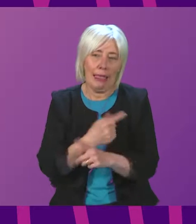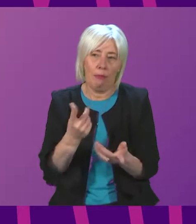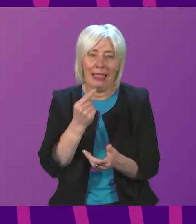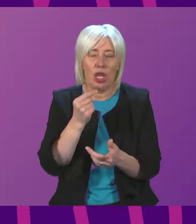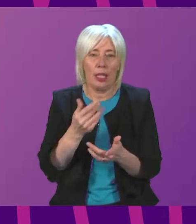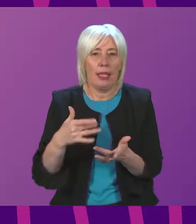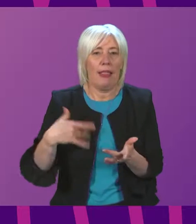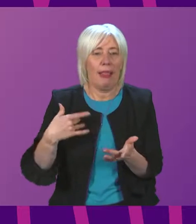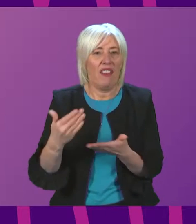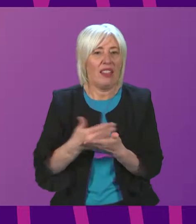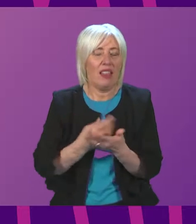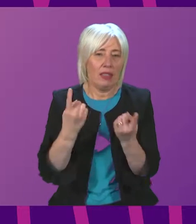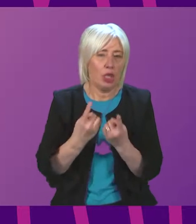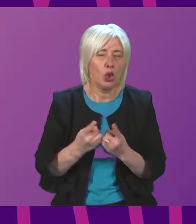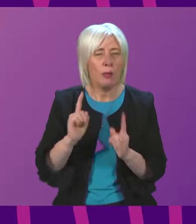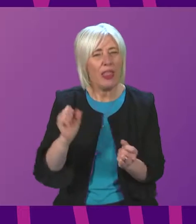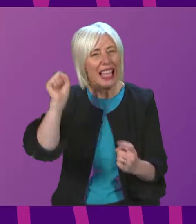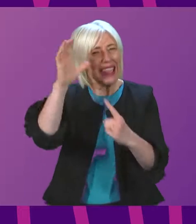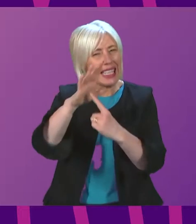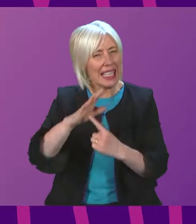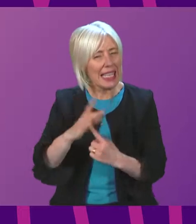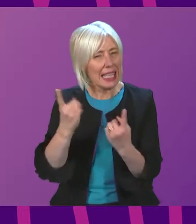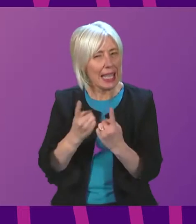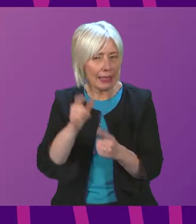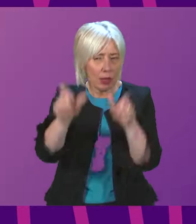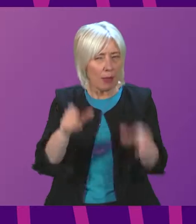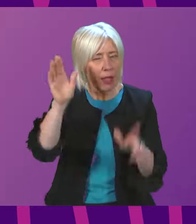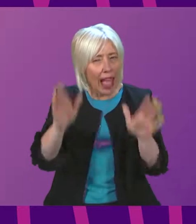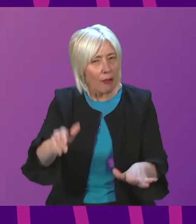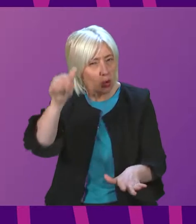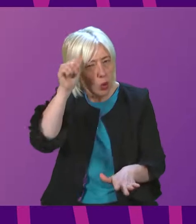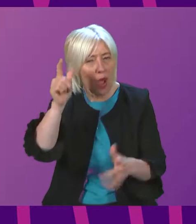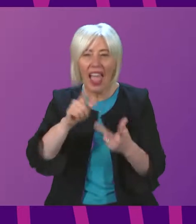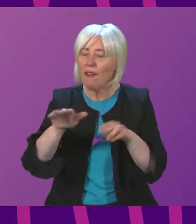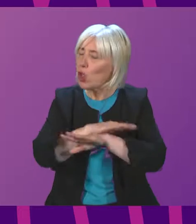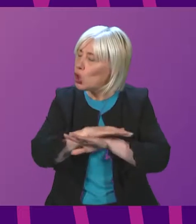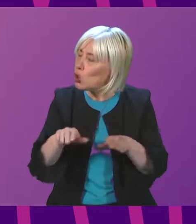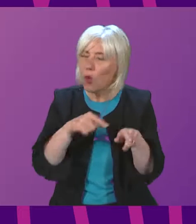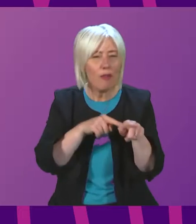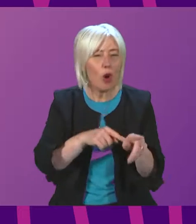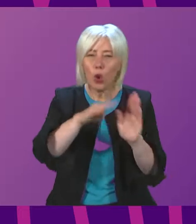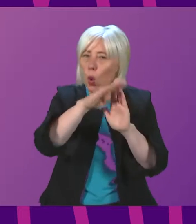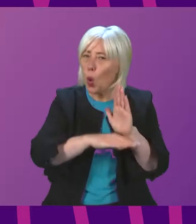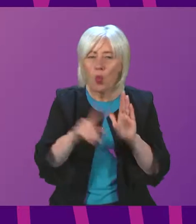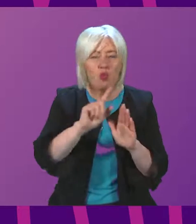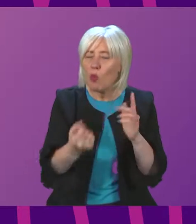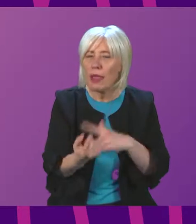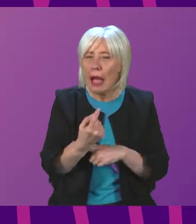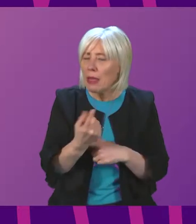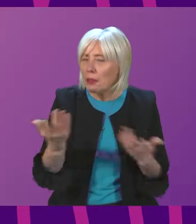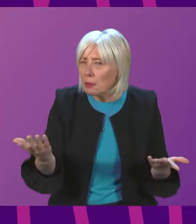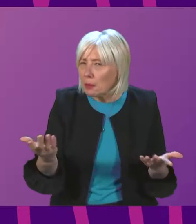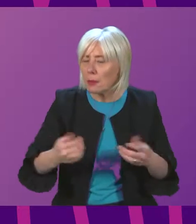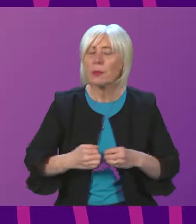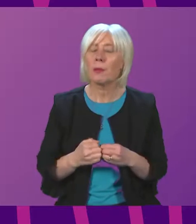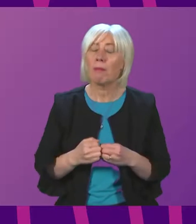What are the key issues that people need to be aware of if they do not follow the regulations? Cabinet Secretary. Well, the key